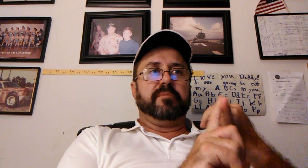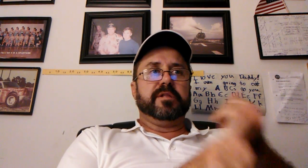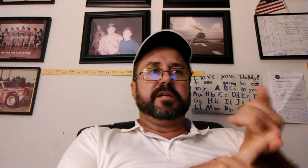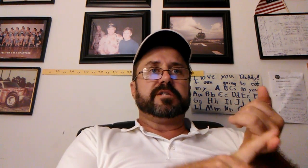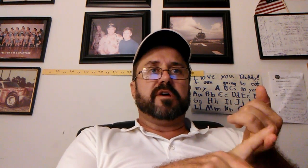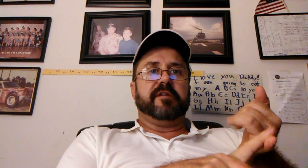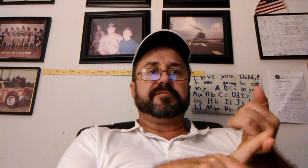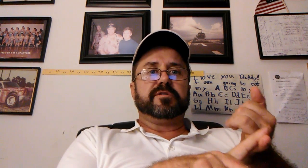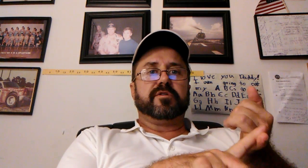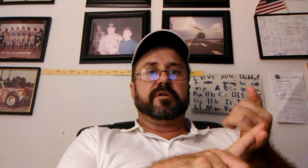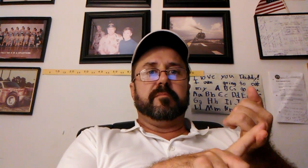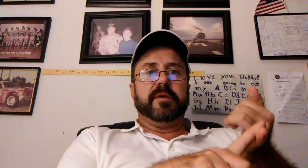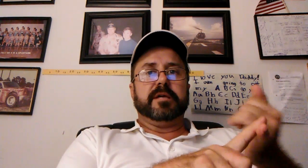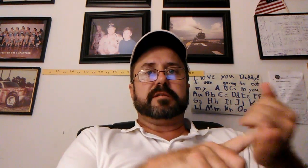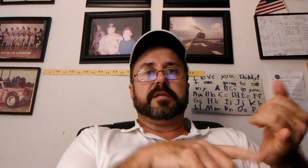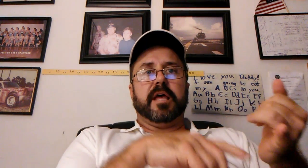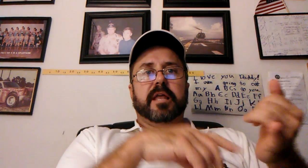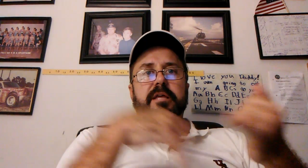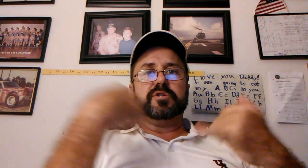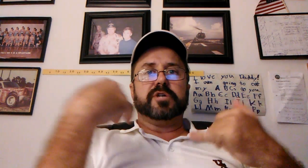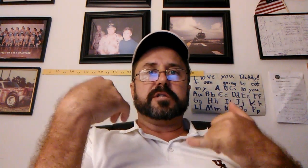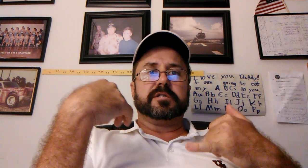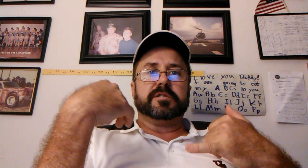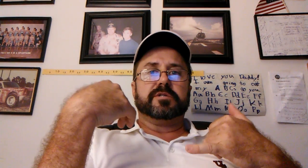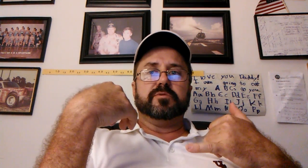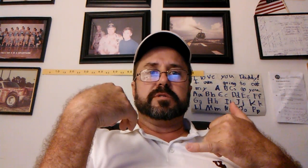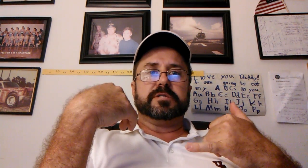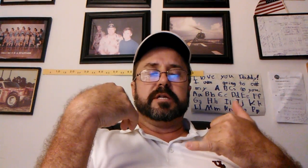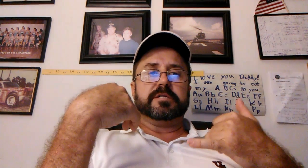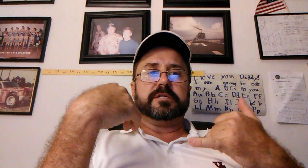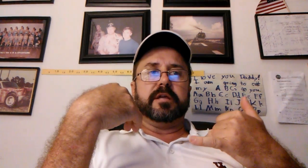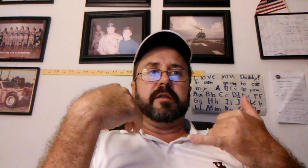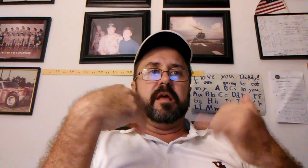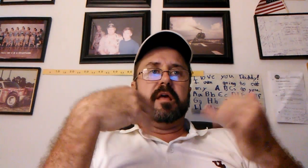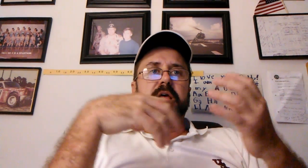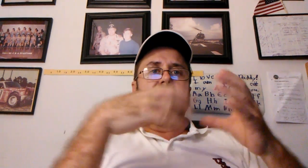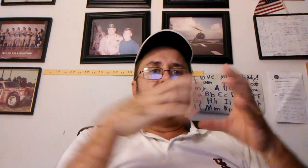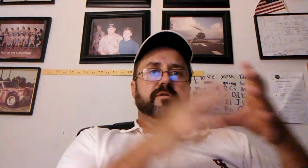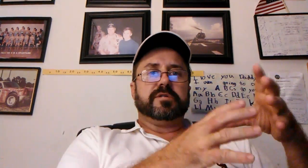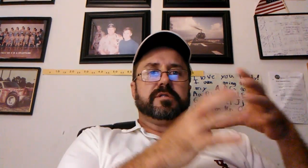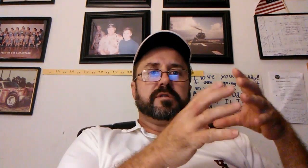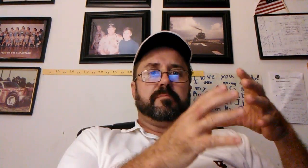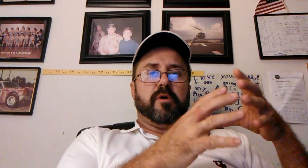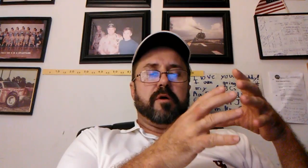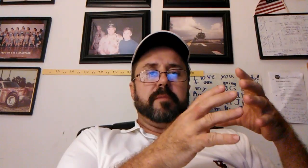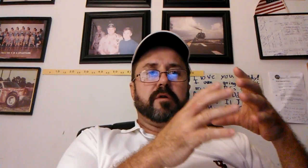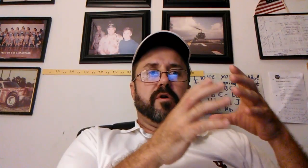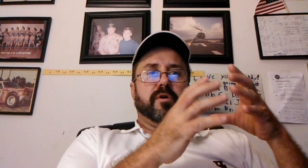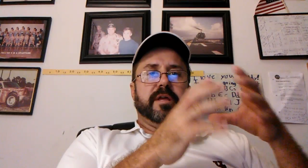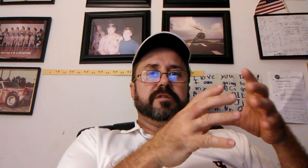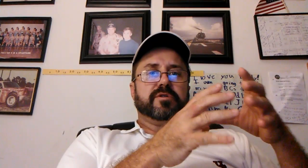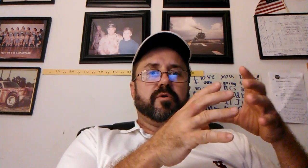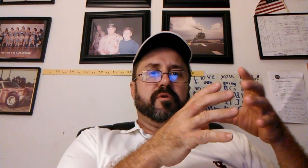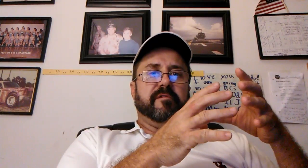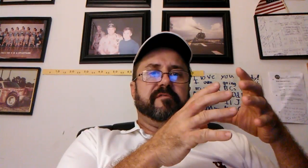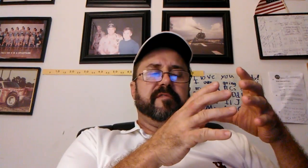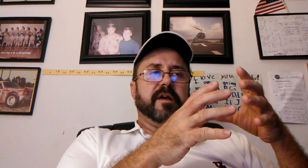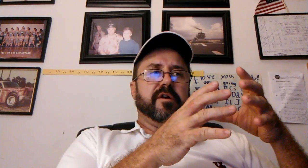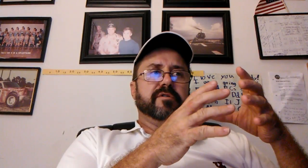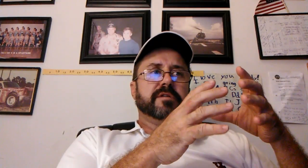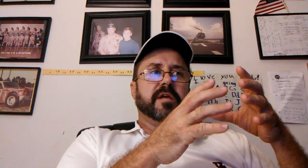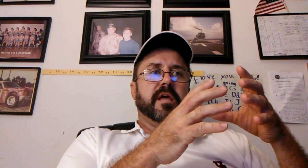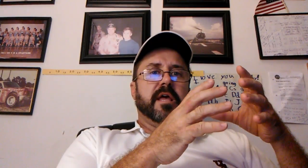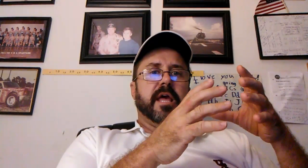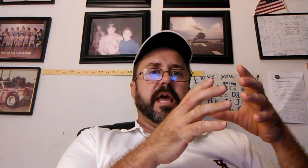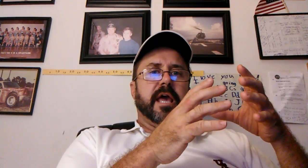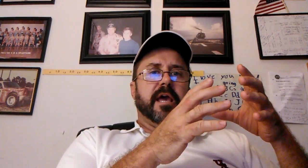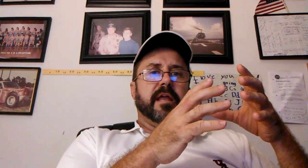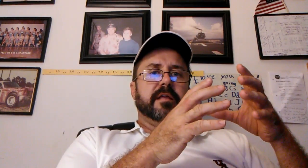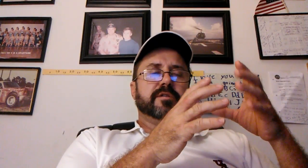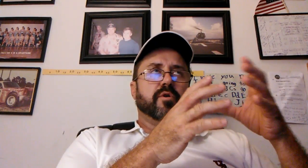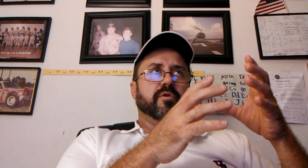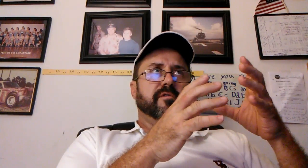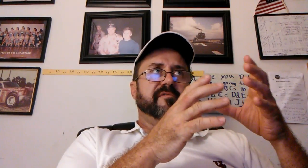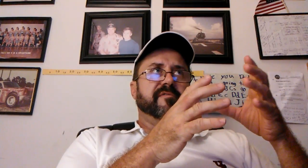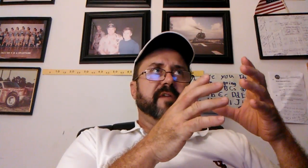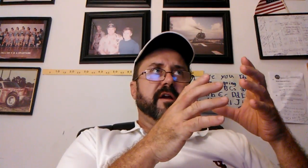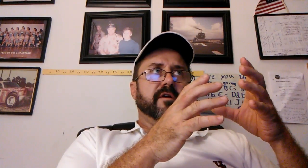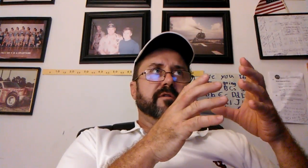police officer commits an injustice to a citizen, there's this department called Internal Affairs. And Internal Affairs